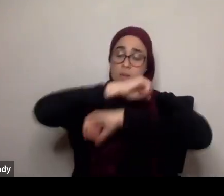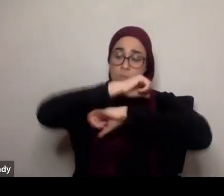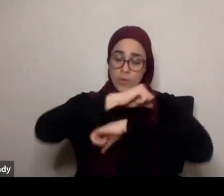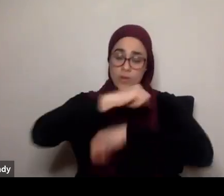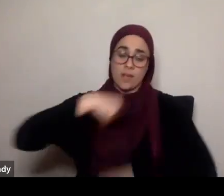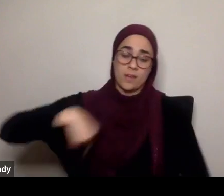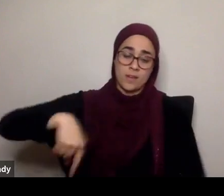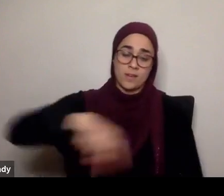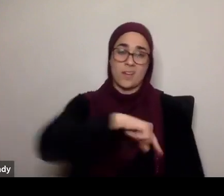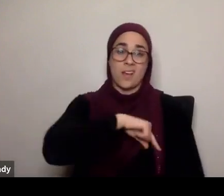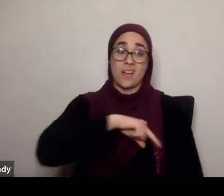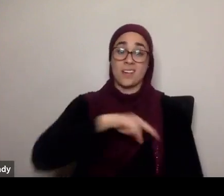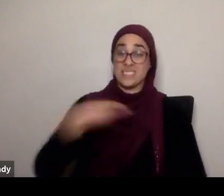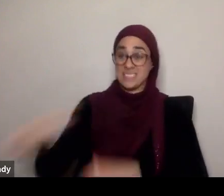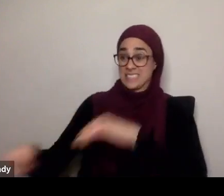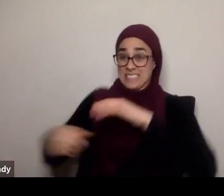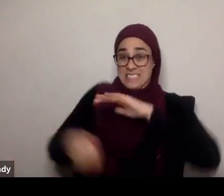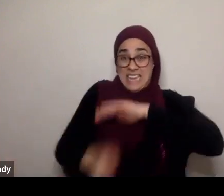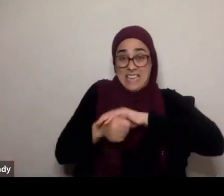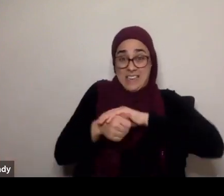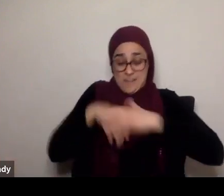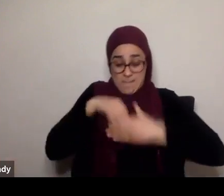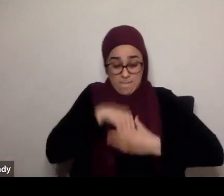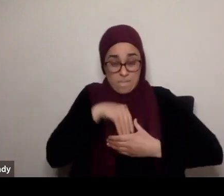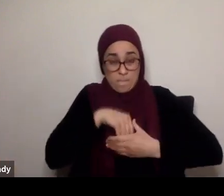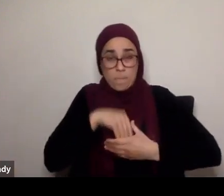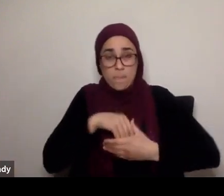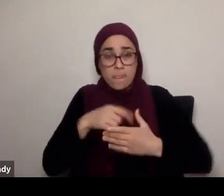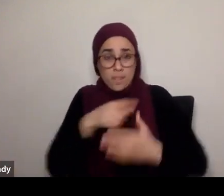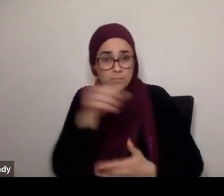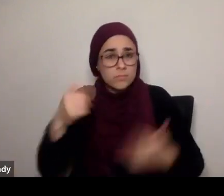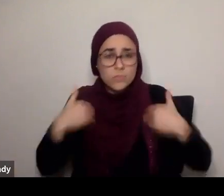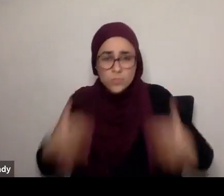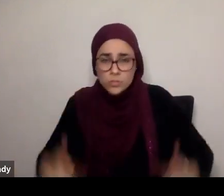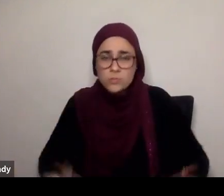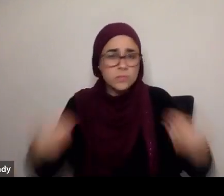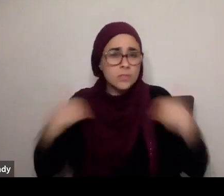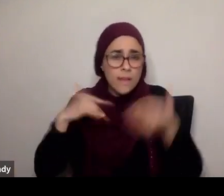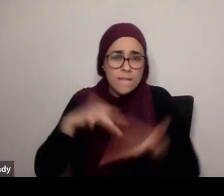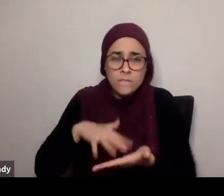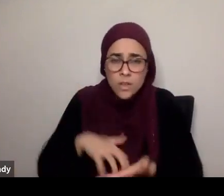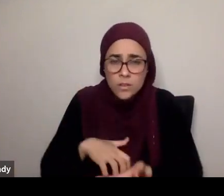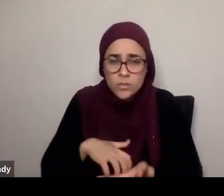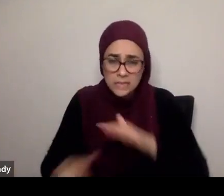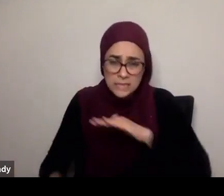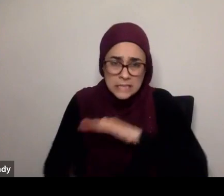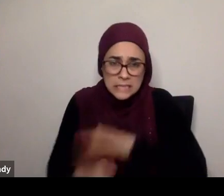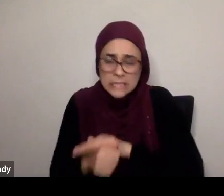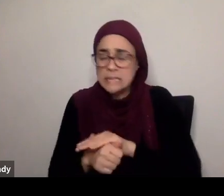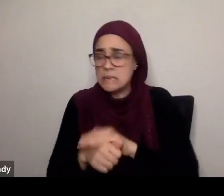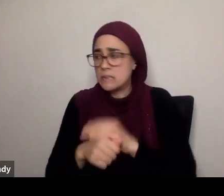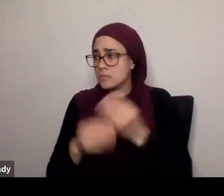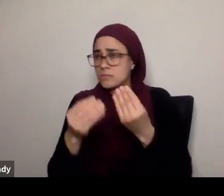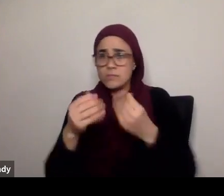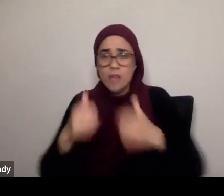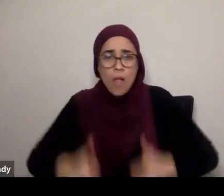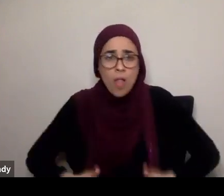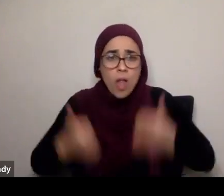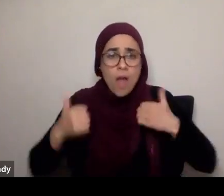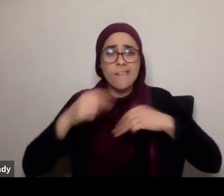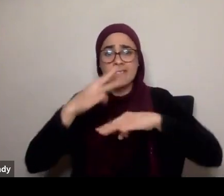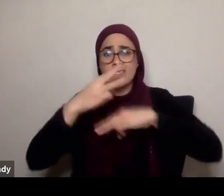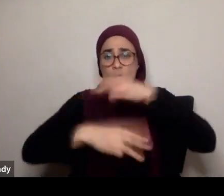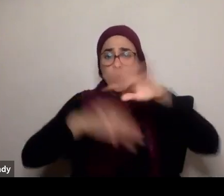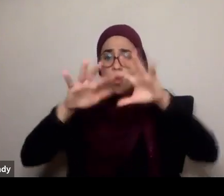from that which is hidden within us, all those vulnerabilities, in this dunya, on the ground, under the ground, above the